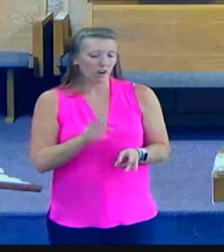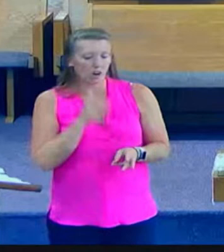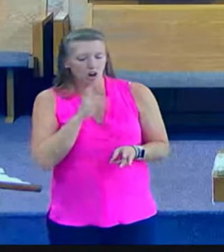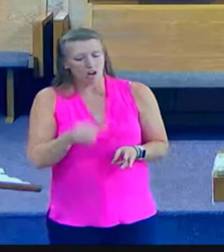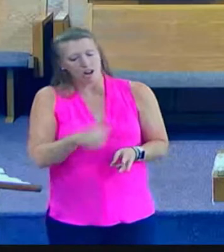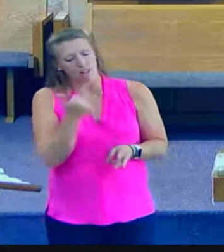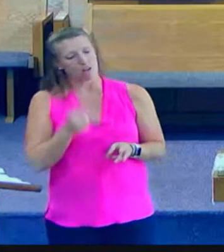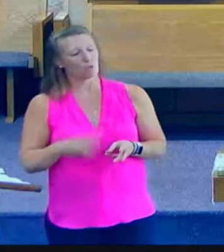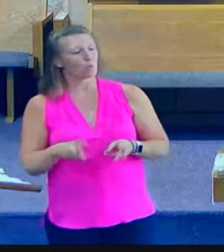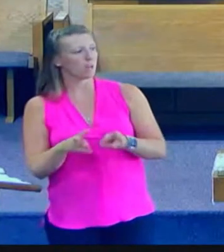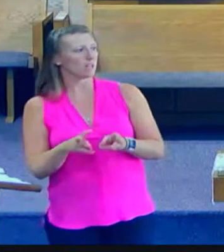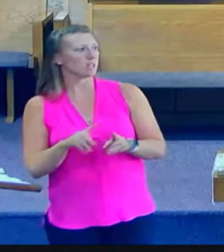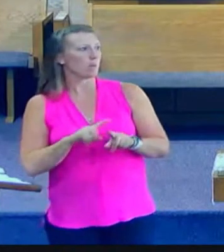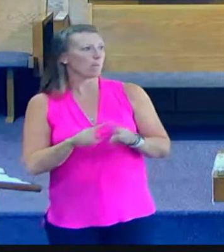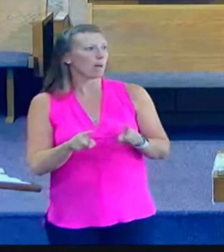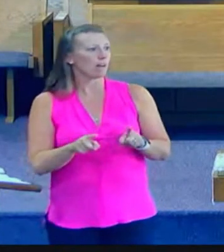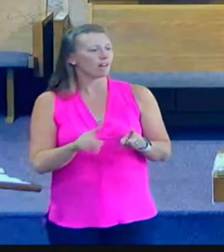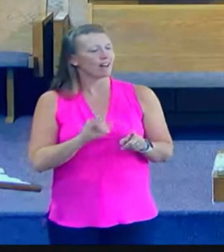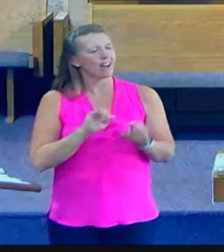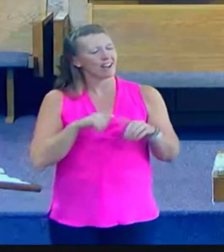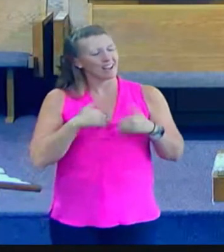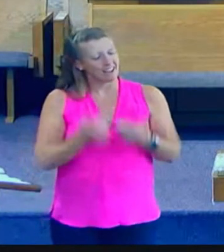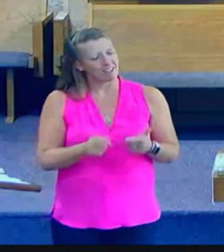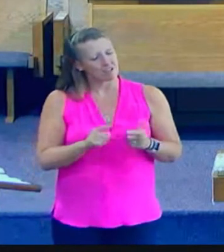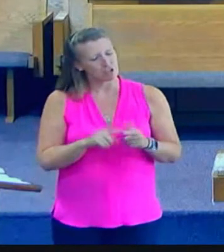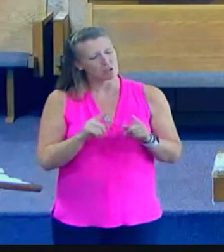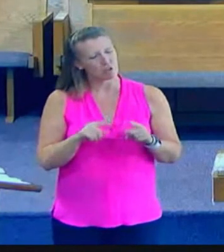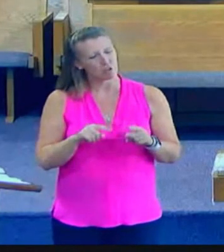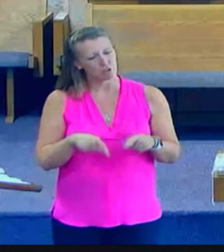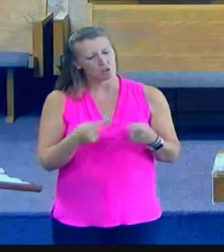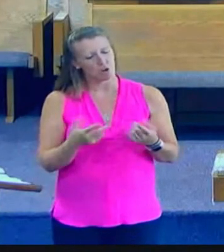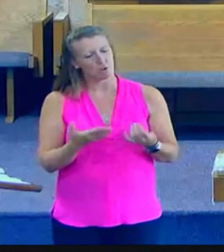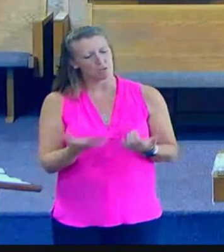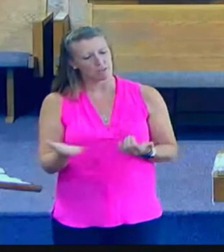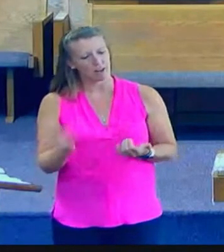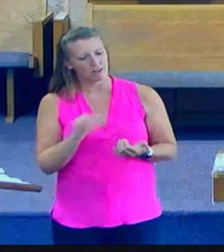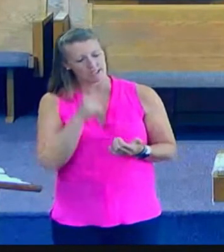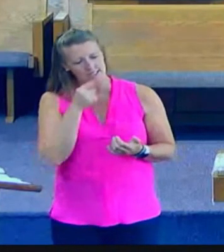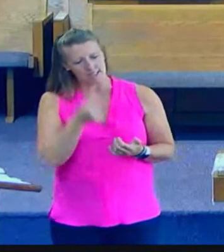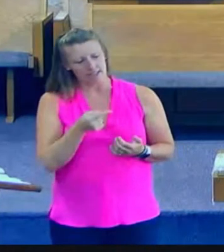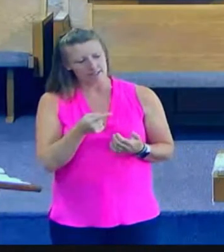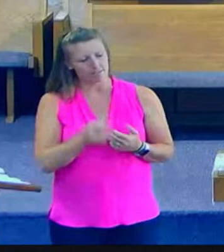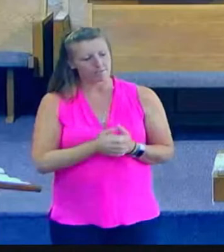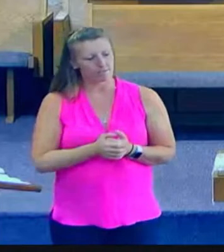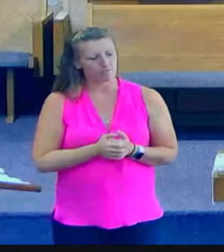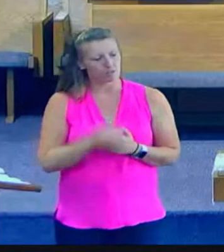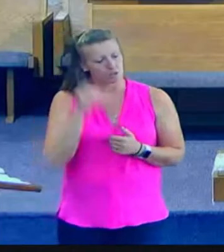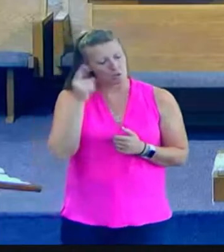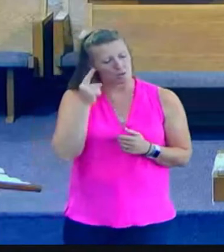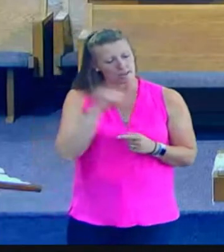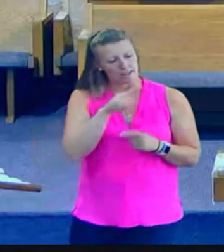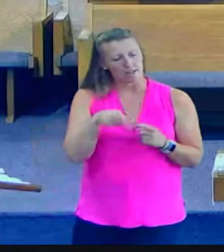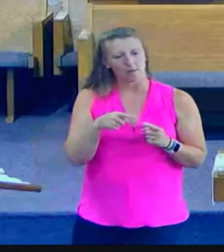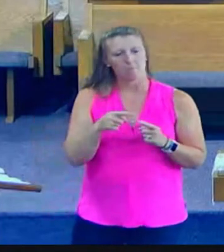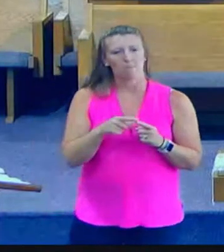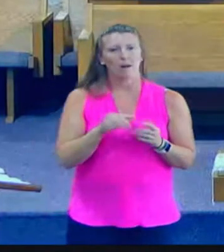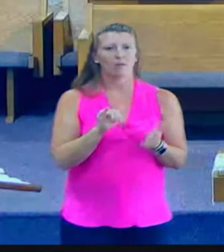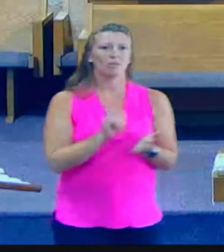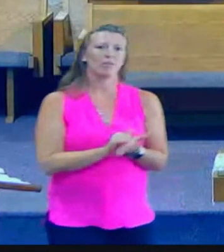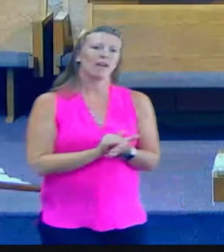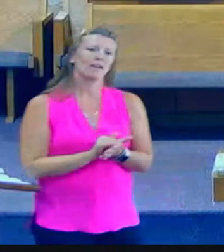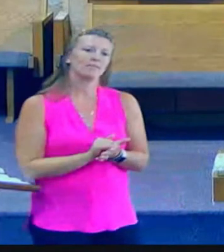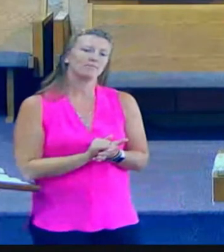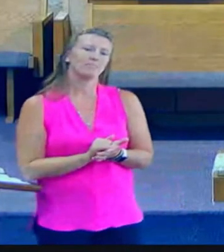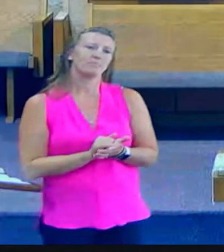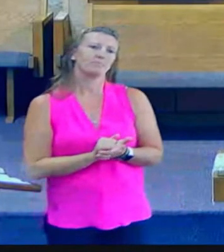he's saying is there's something I have to do in Samaria. So have that mindset as we get into our